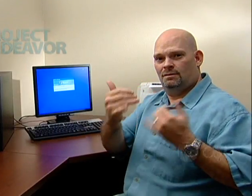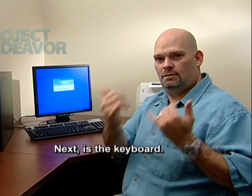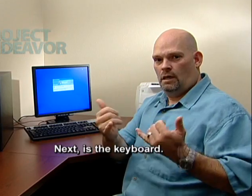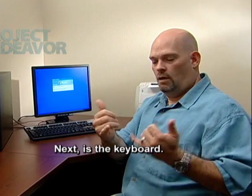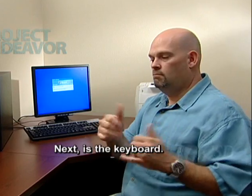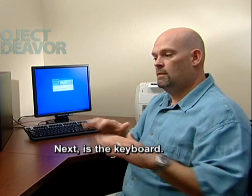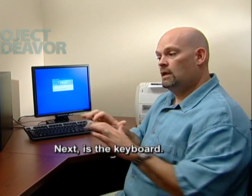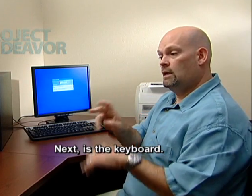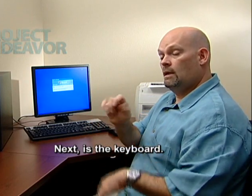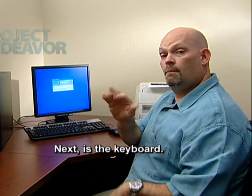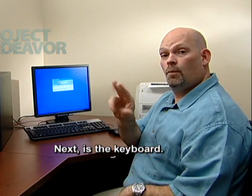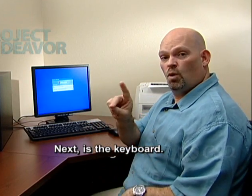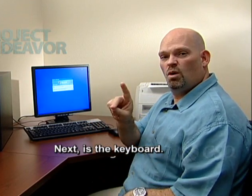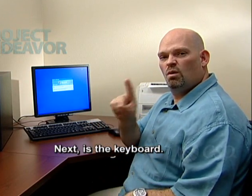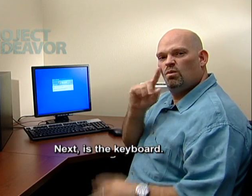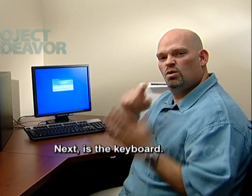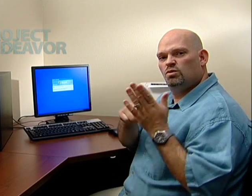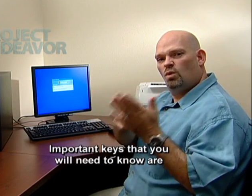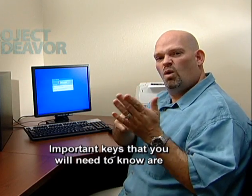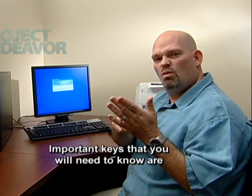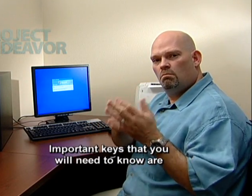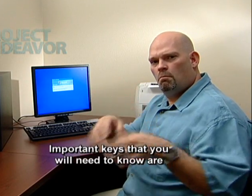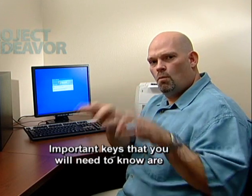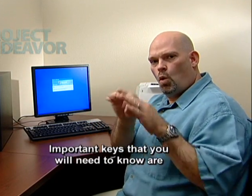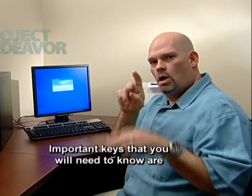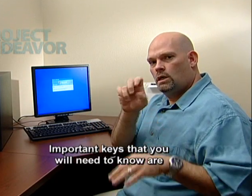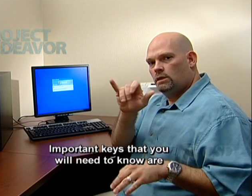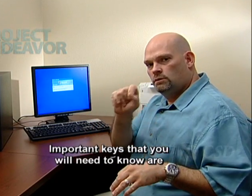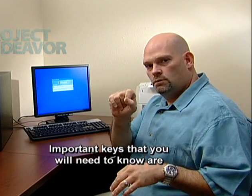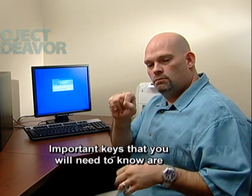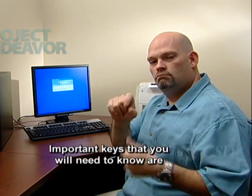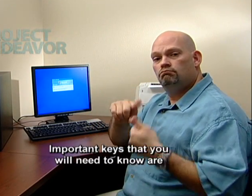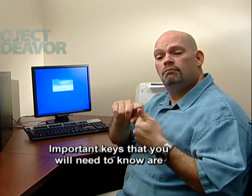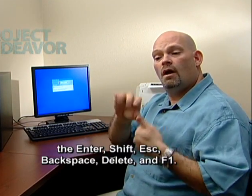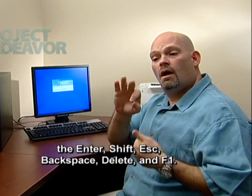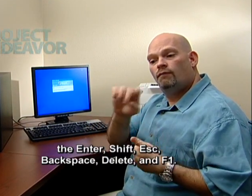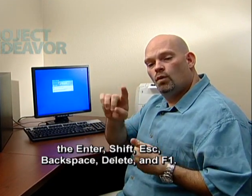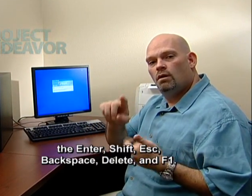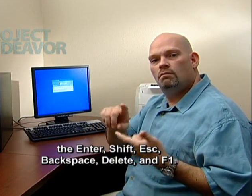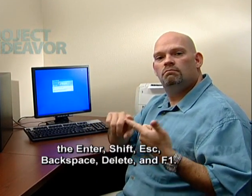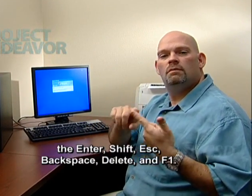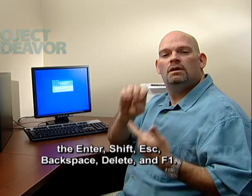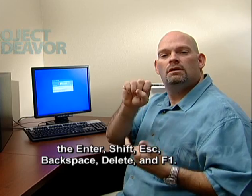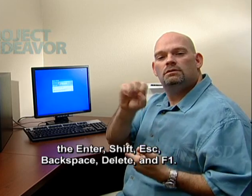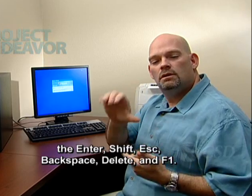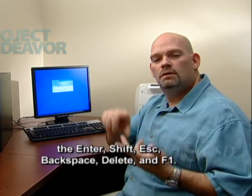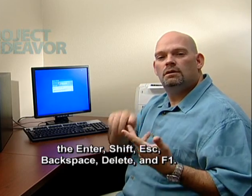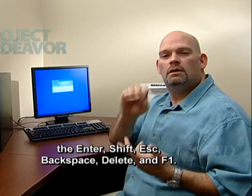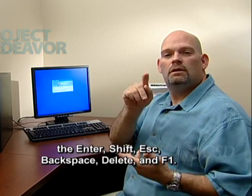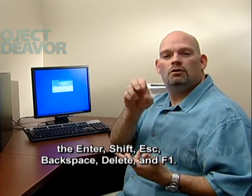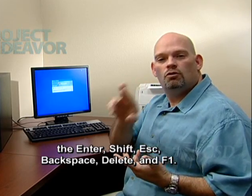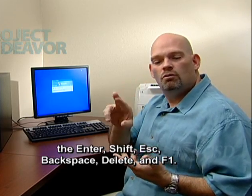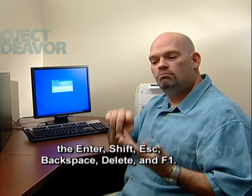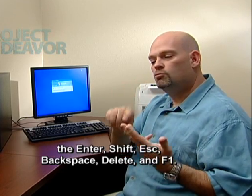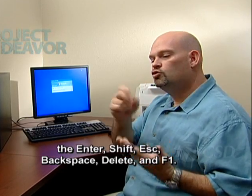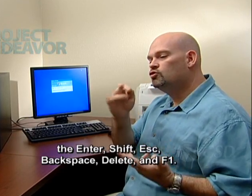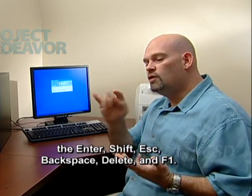Next is the keyboard. Important keys that you will need to know are the Enter, Shift, Escape, Backspace, Delete, and